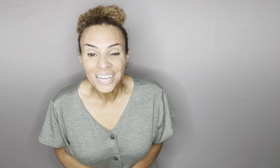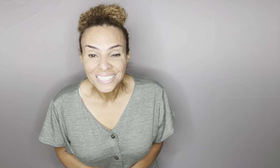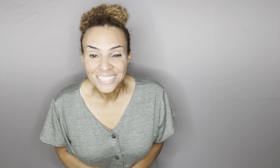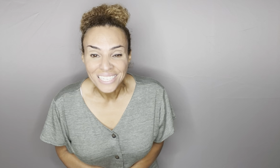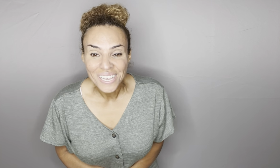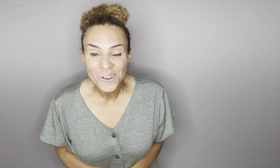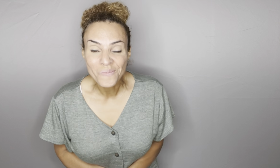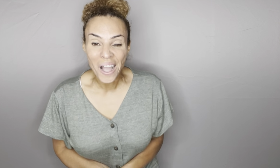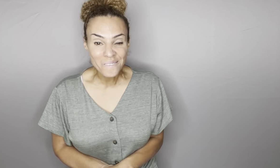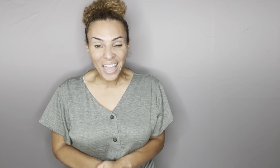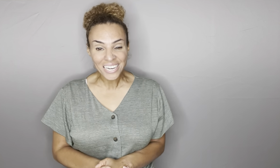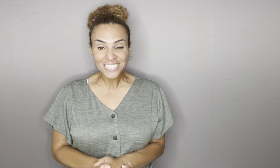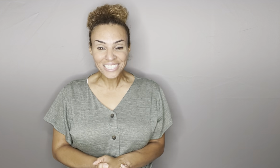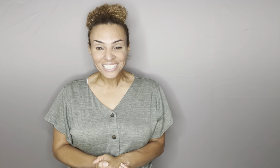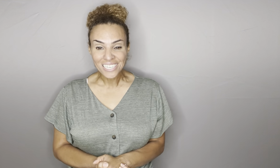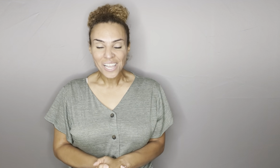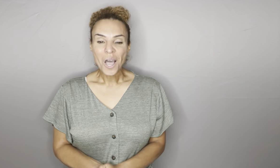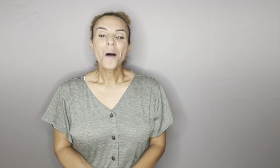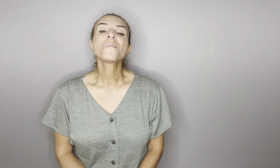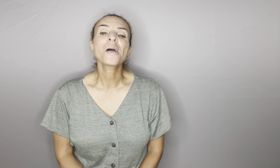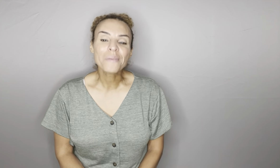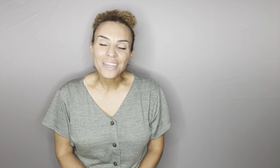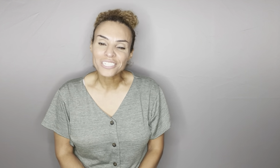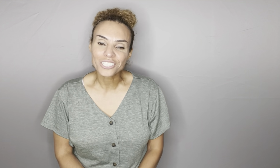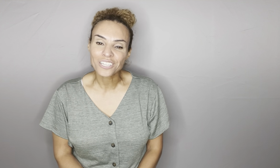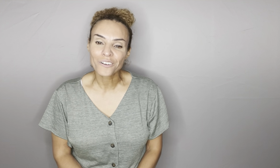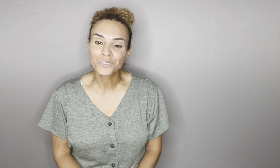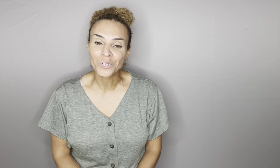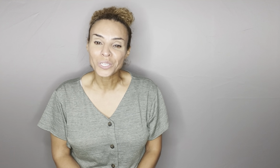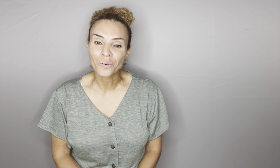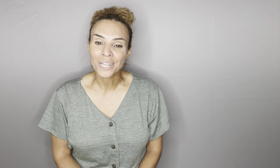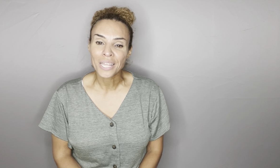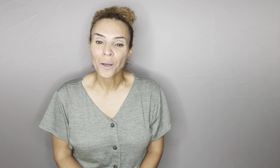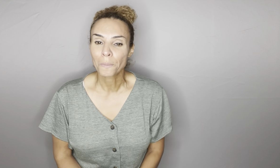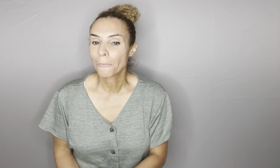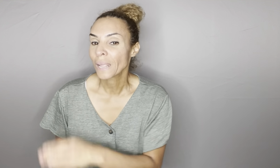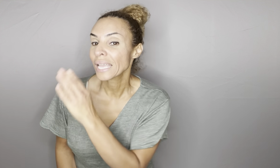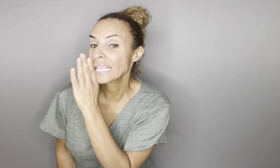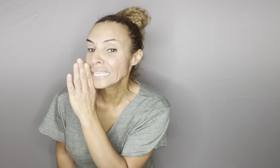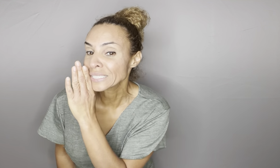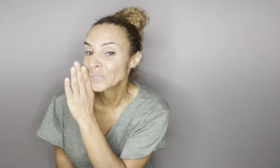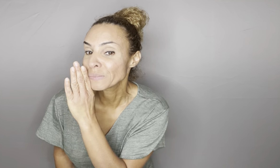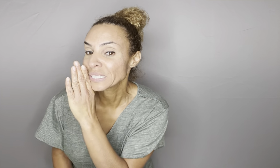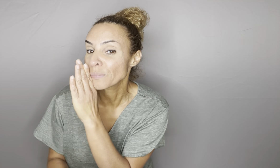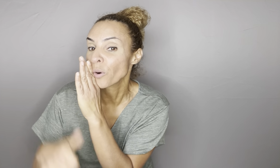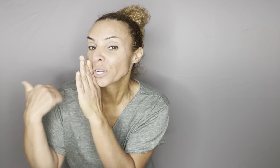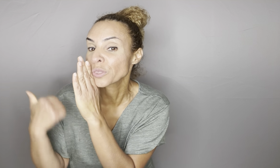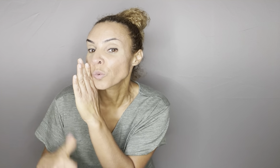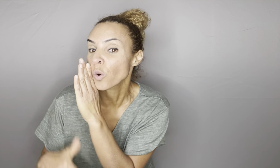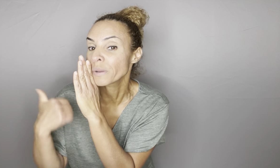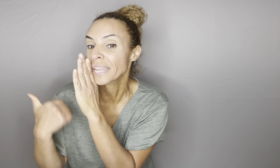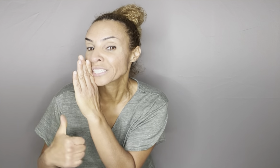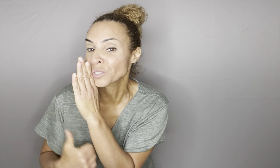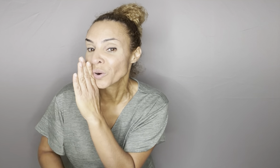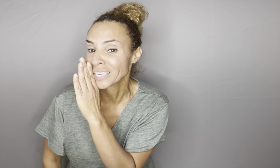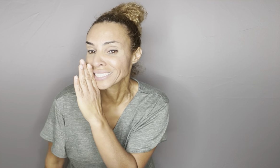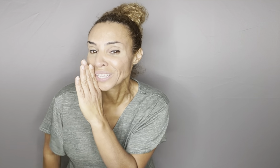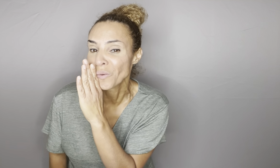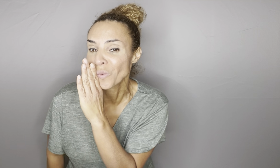what my manager my manager's off duty right now he's too busy porking the woman next door at subway